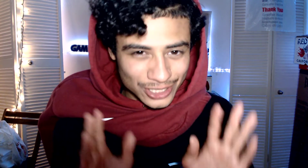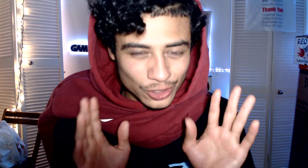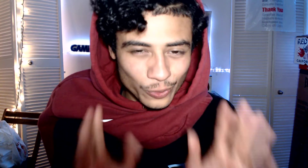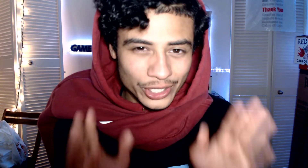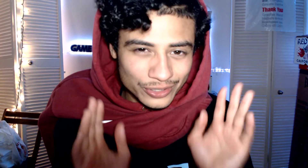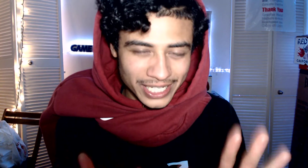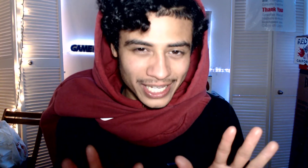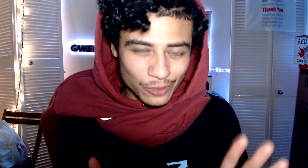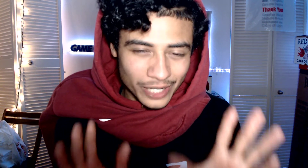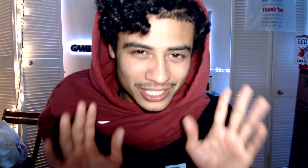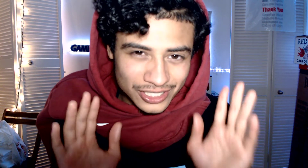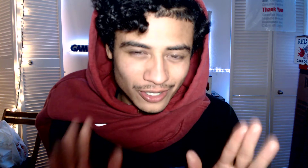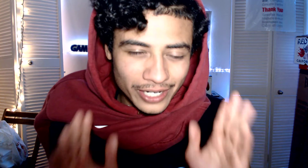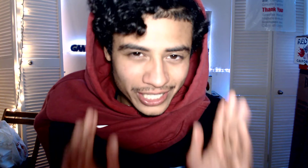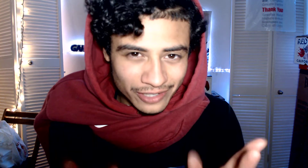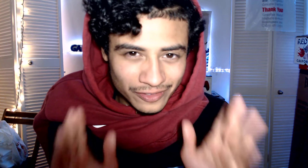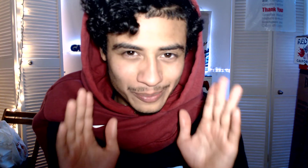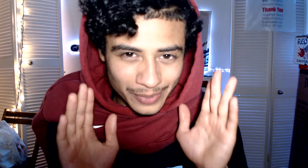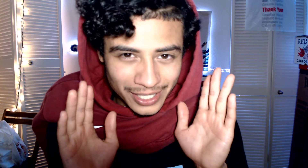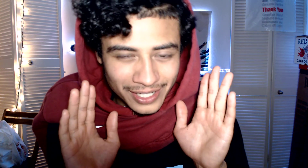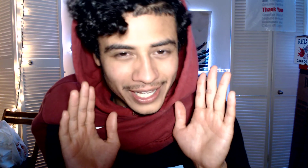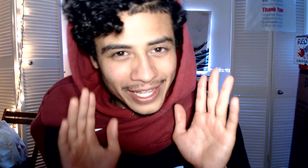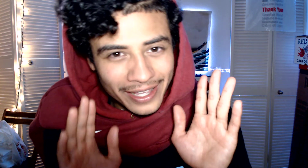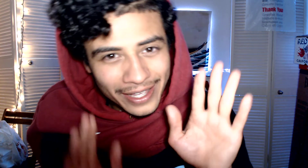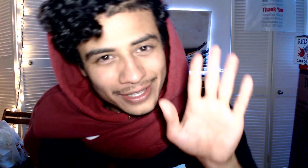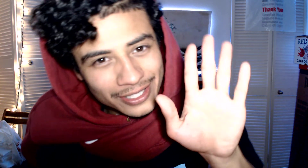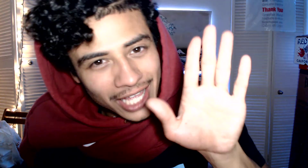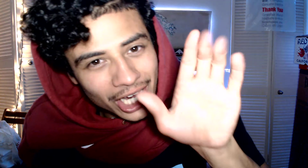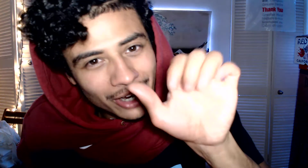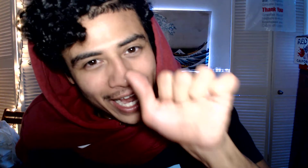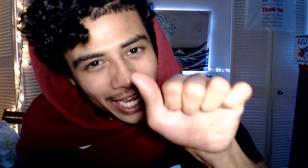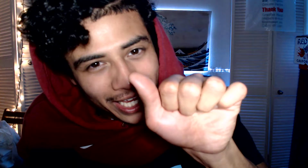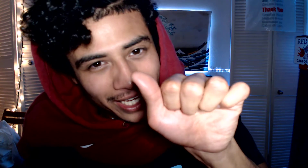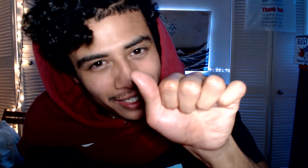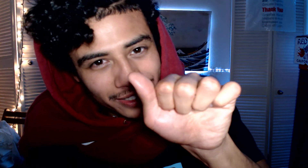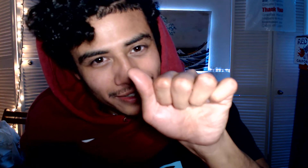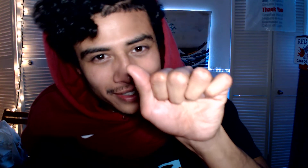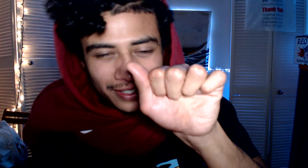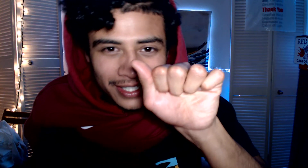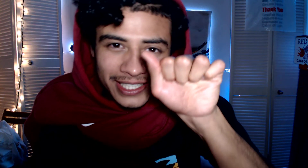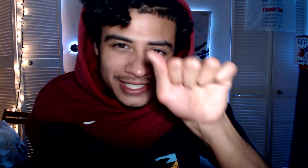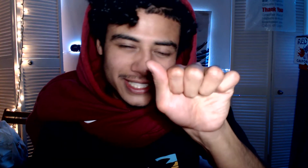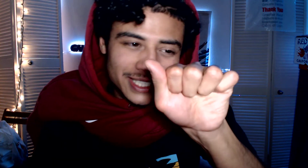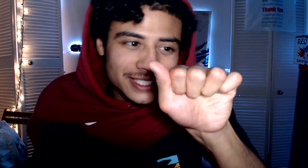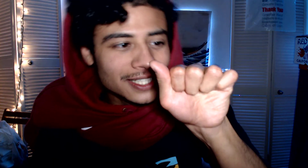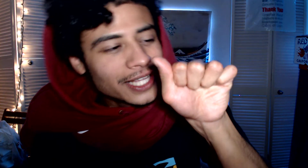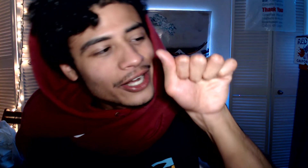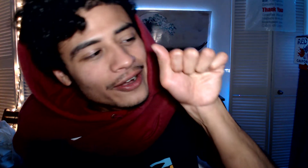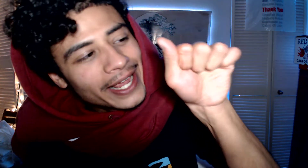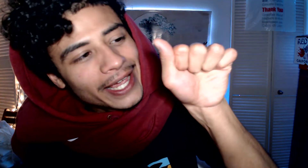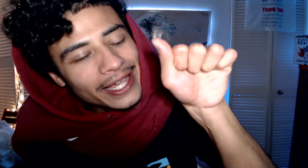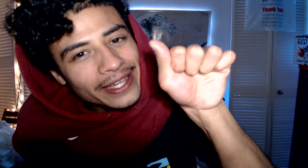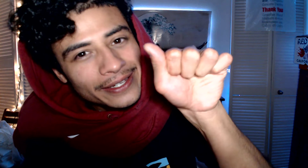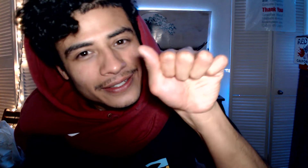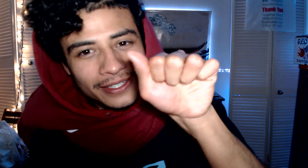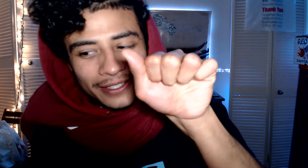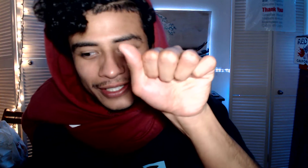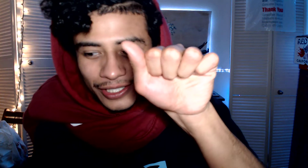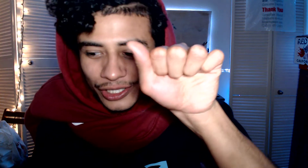the real take. We're going to start here from letter A. This is the letter A. You